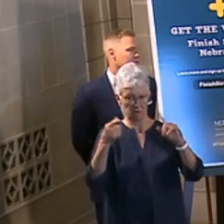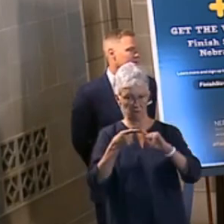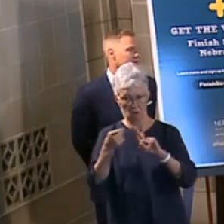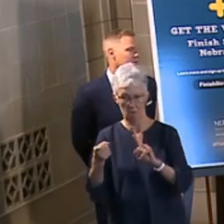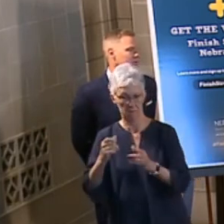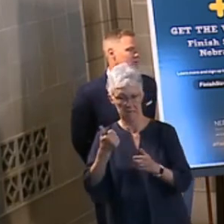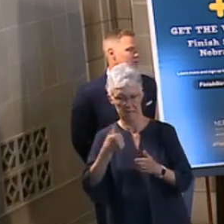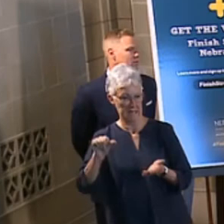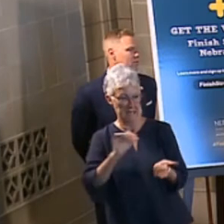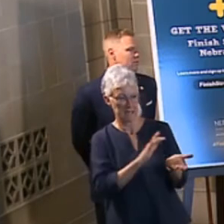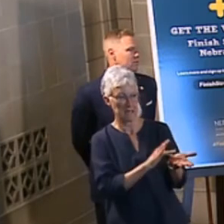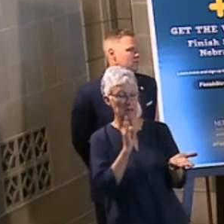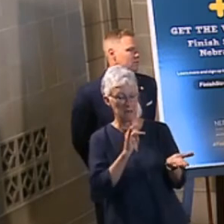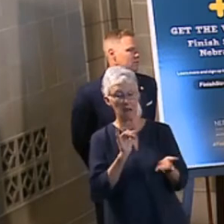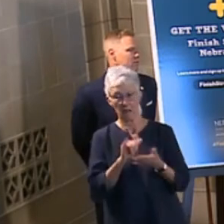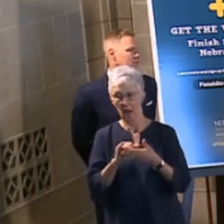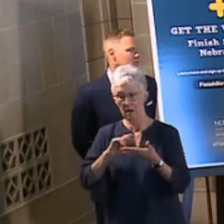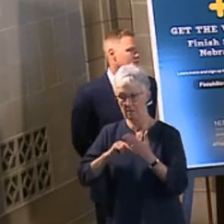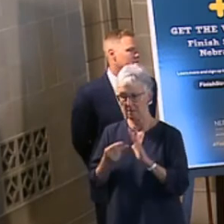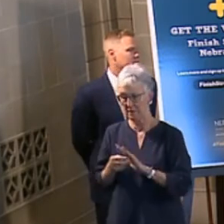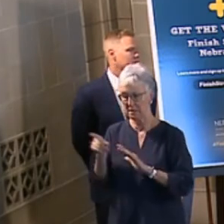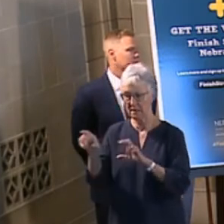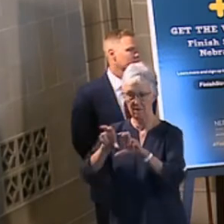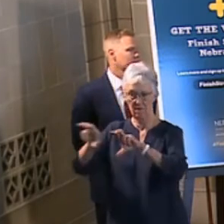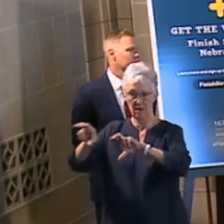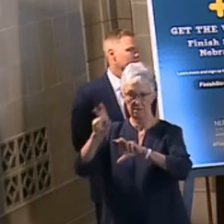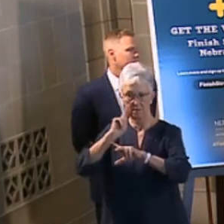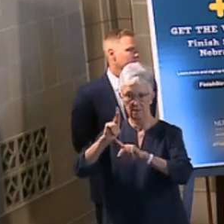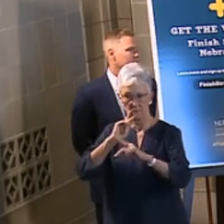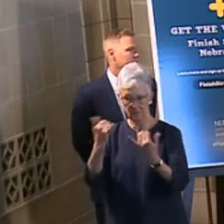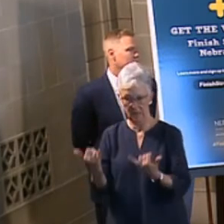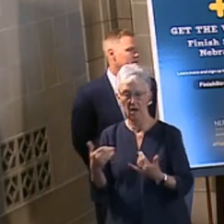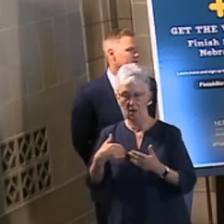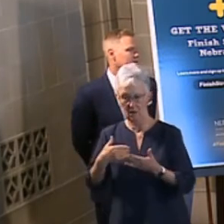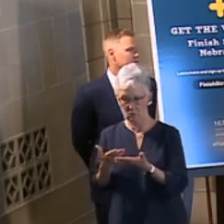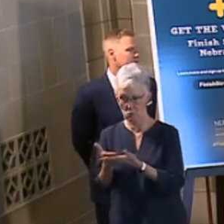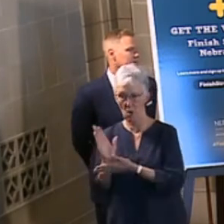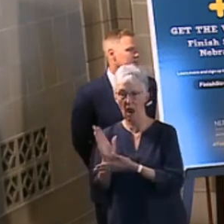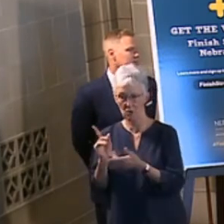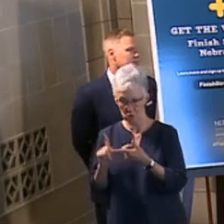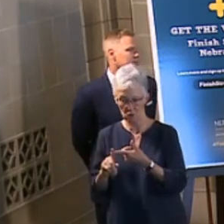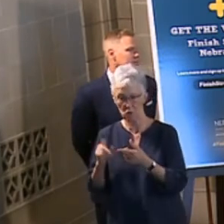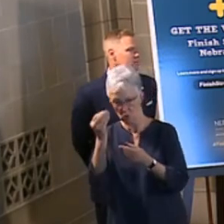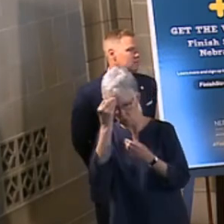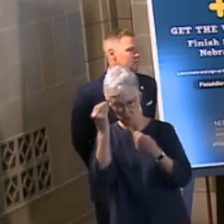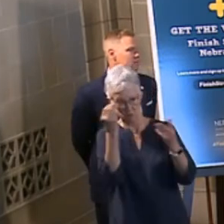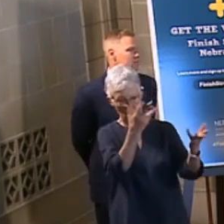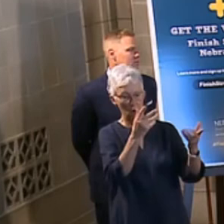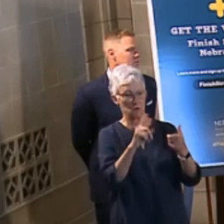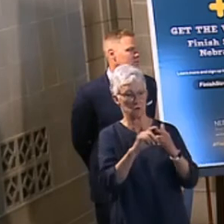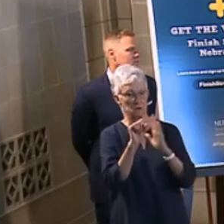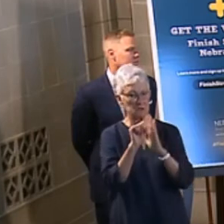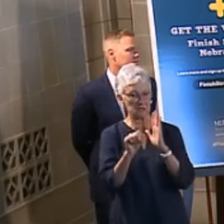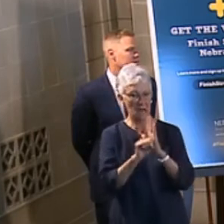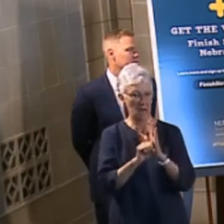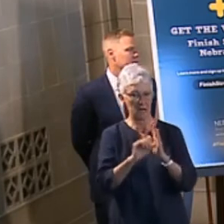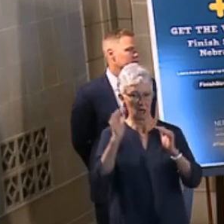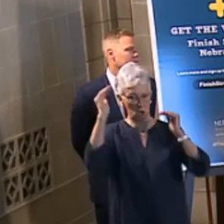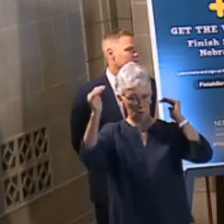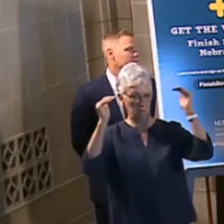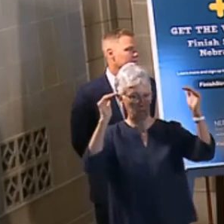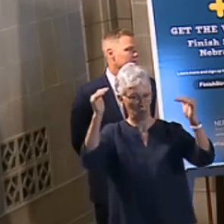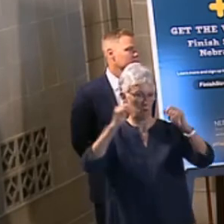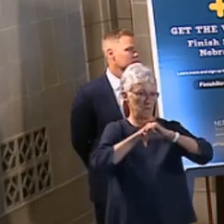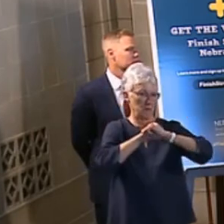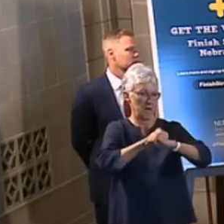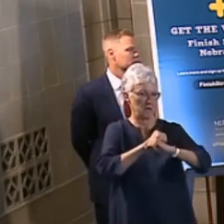encourages and allows investment professionals to report to a state securities regulator and state adult protective services agency when reasonable belief